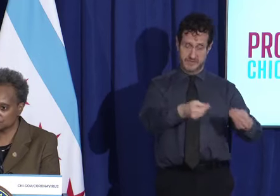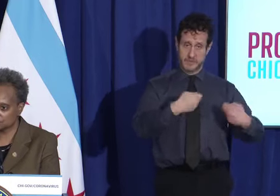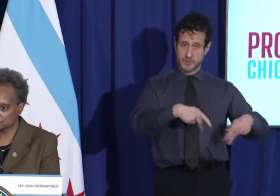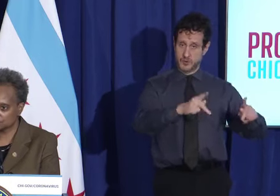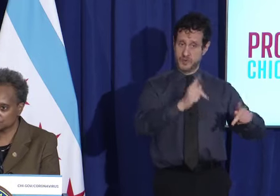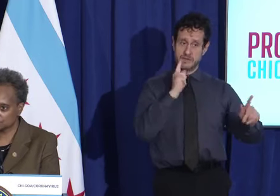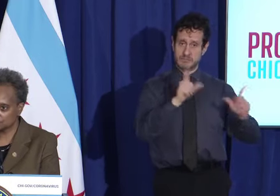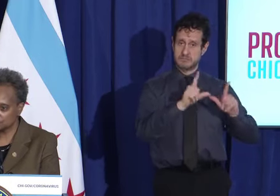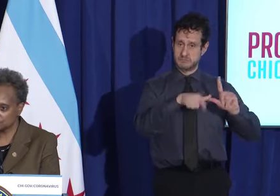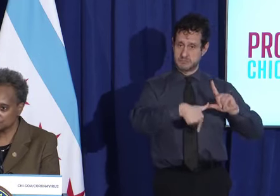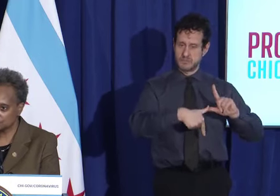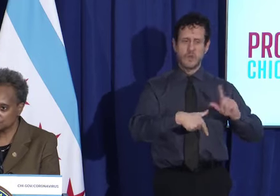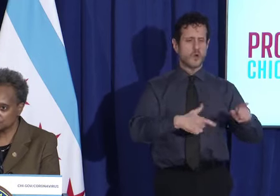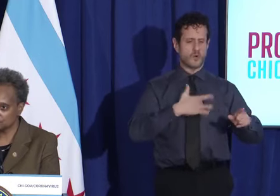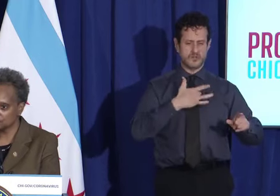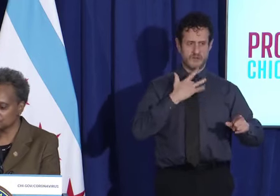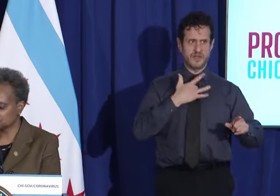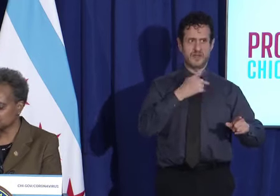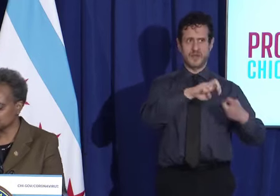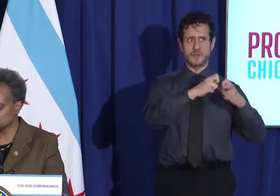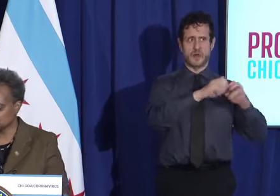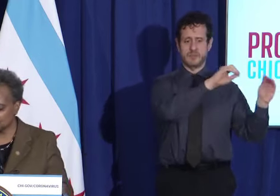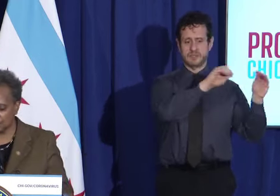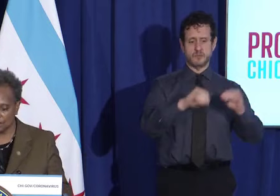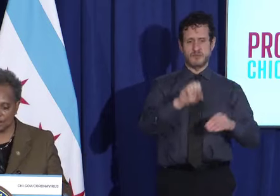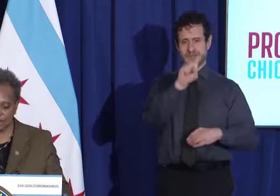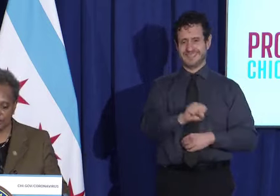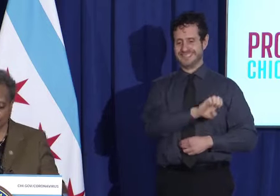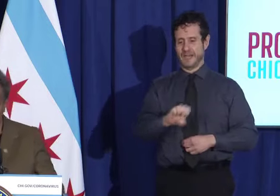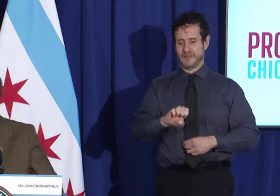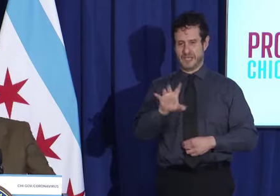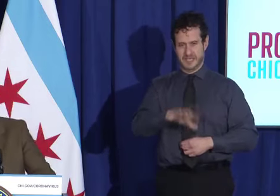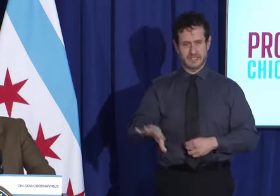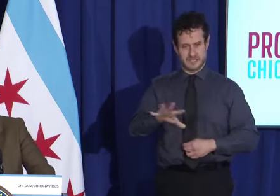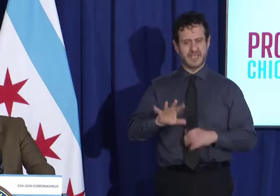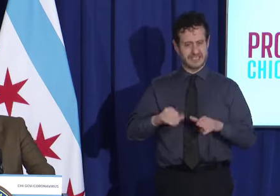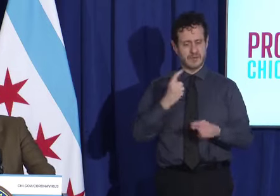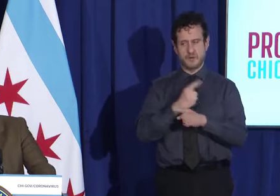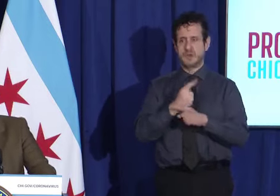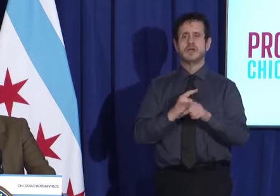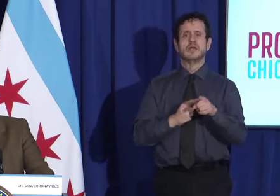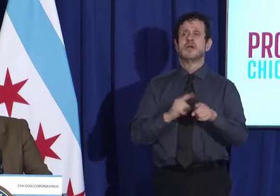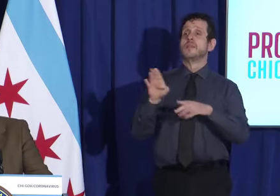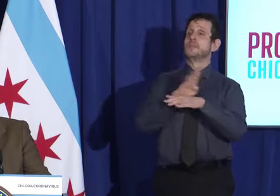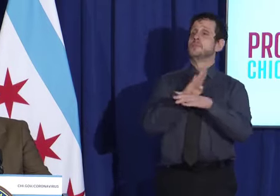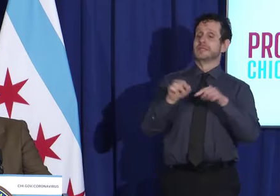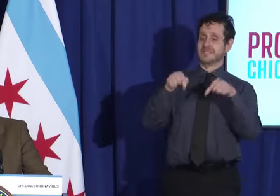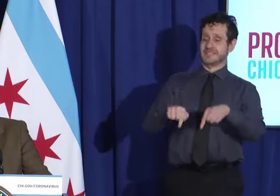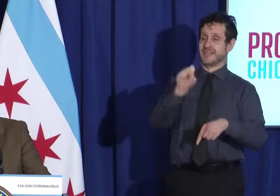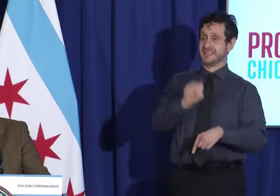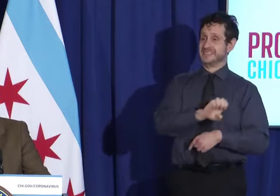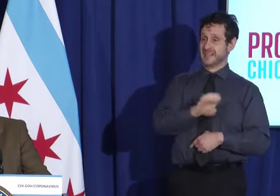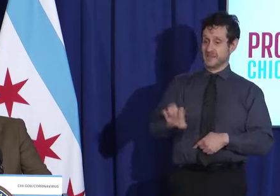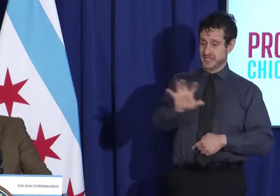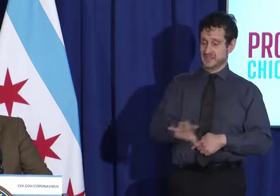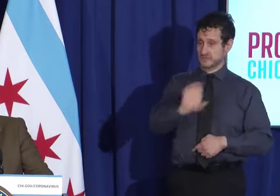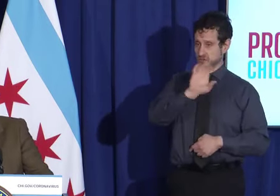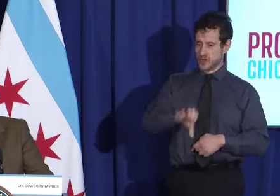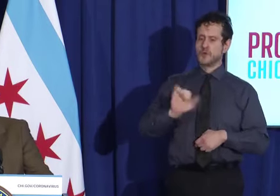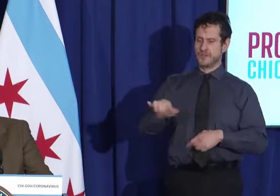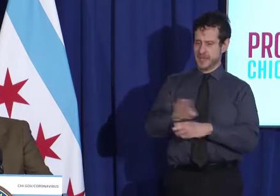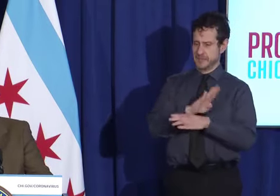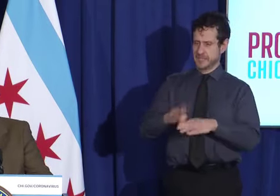move to a southeast side is still appropriate? Look, that business on the southeast side has been there for 20 years.